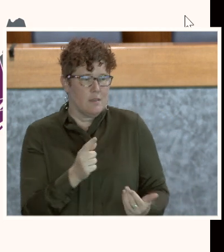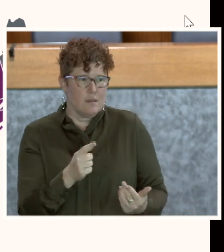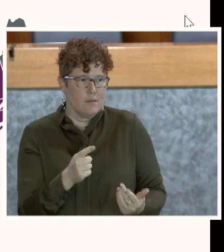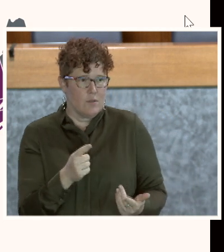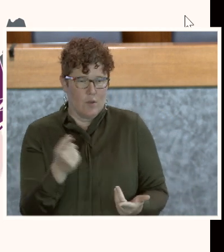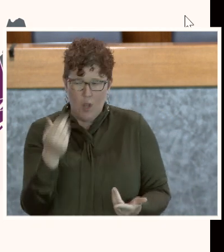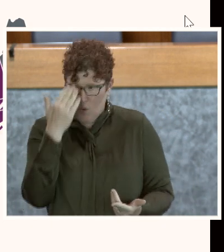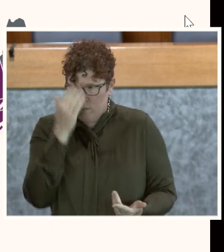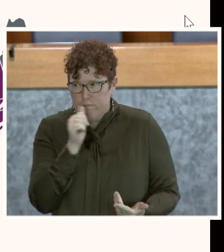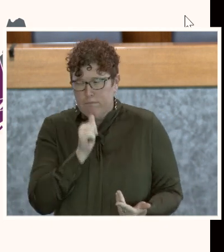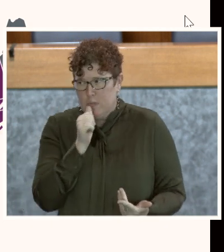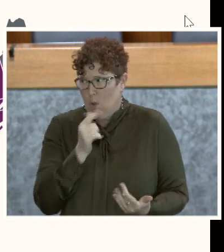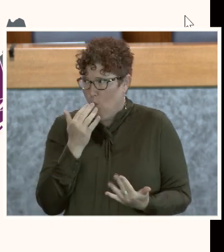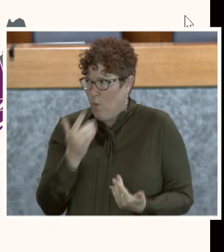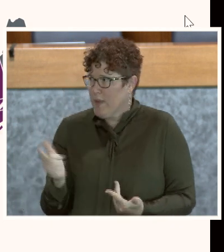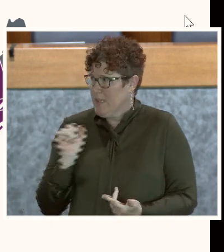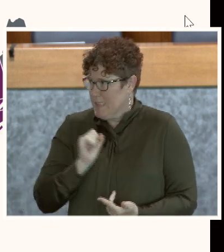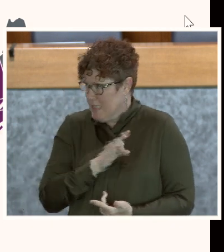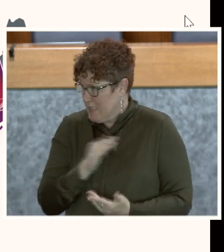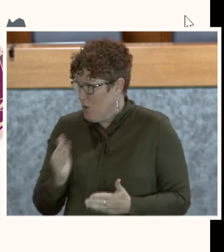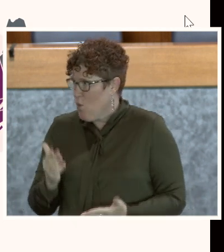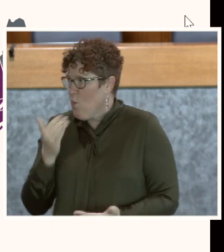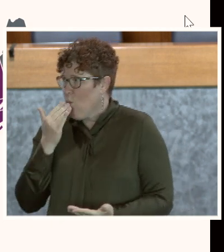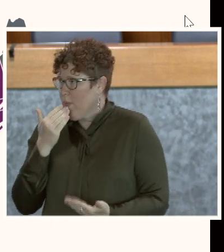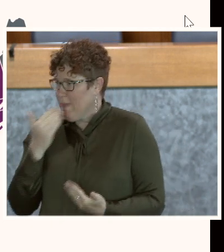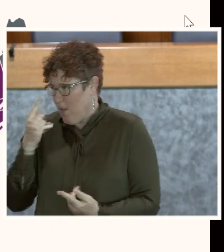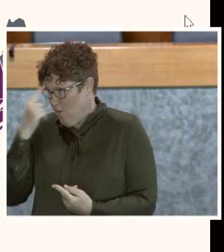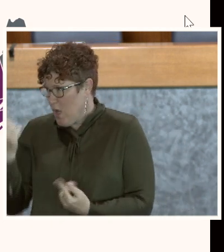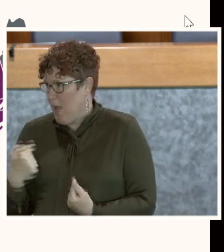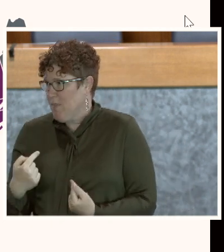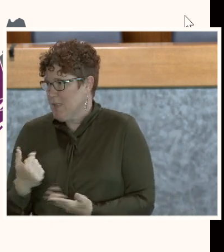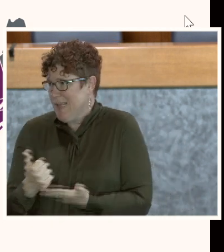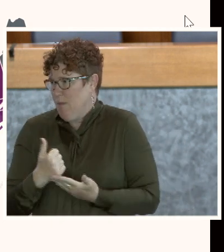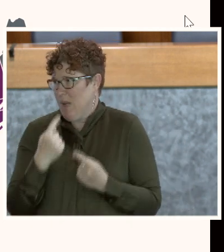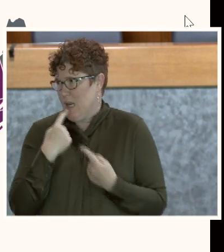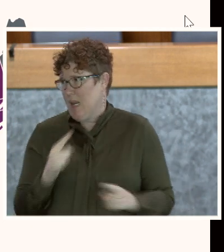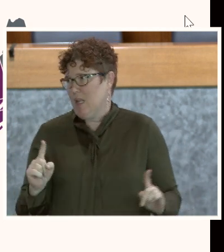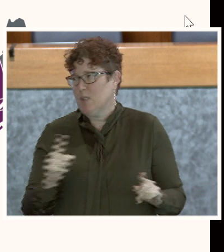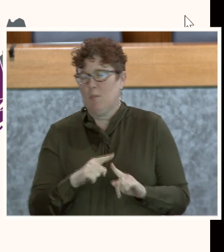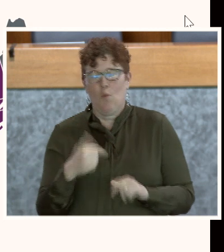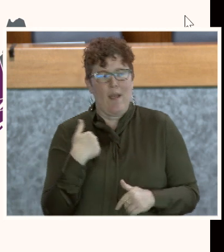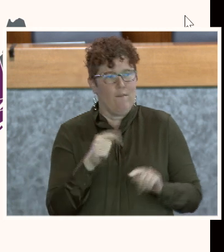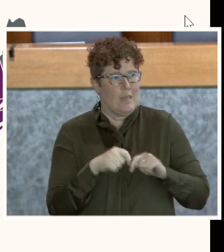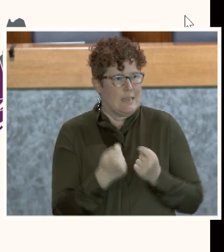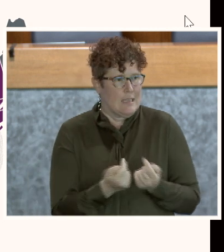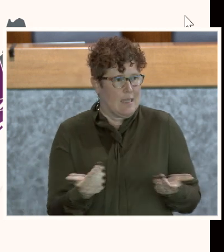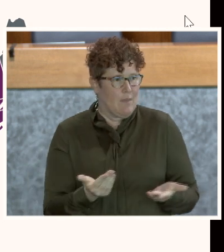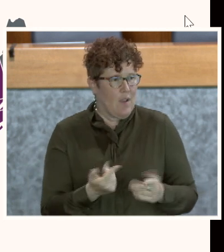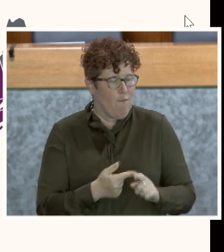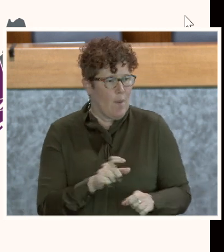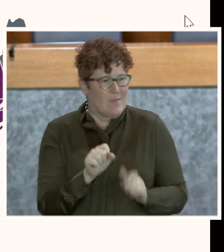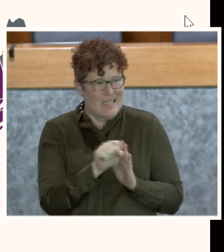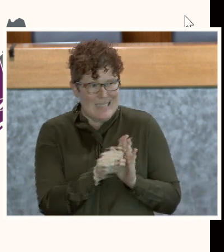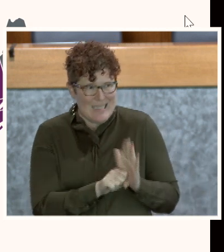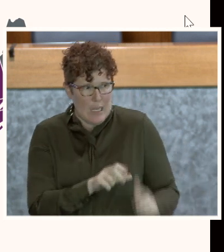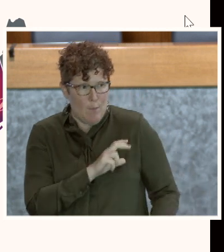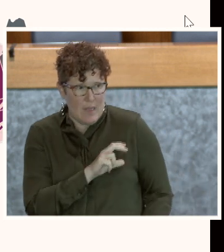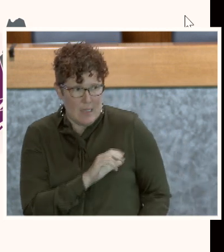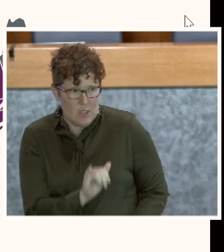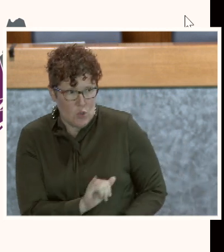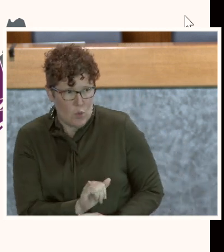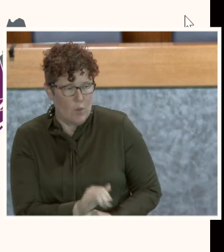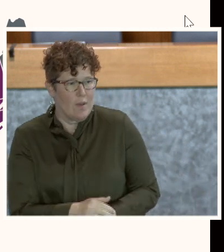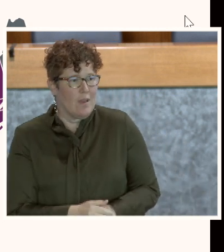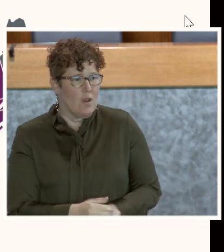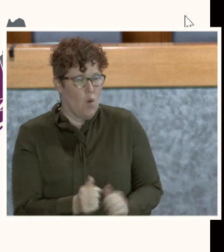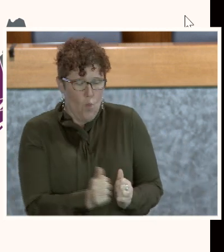time coming. Senator Lucas, thank you for coming all this way to announce it. But we also we have a team here from the state police. We would not